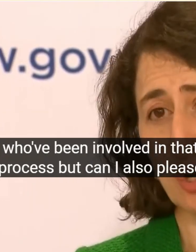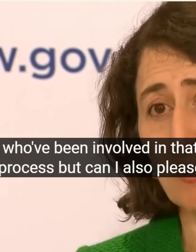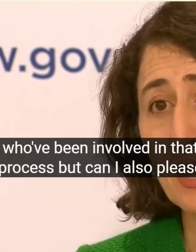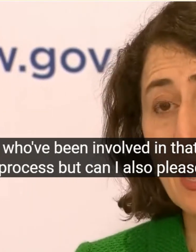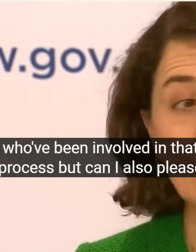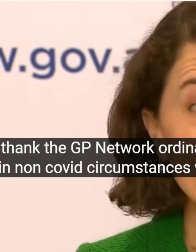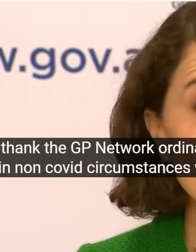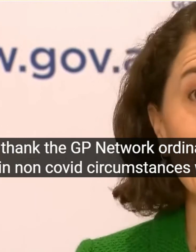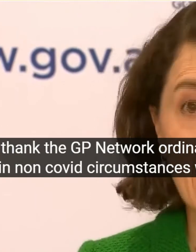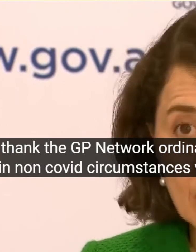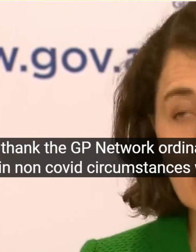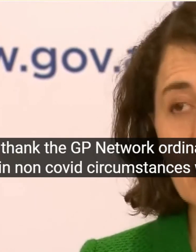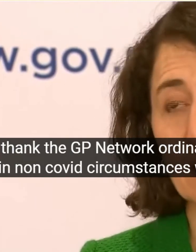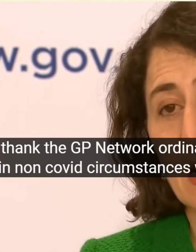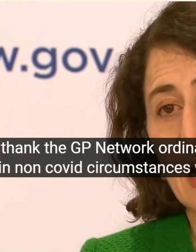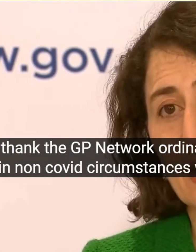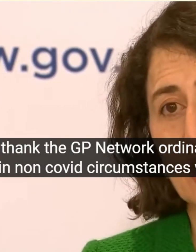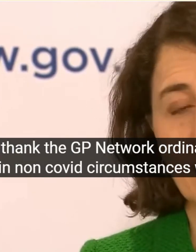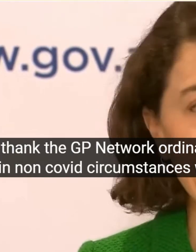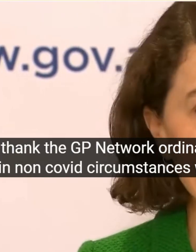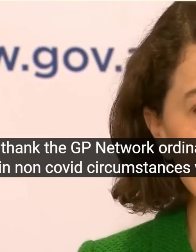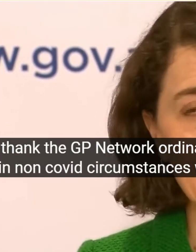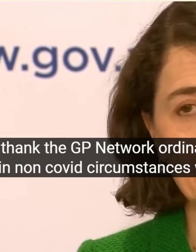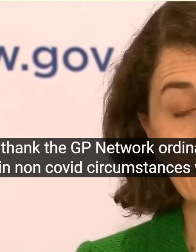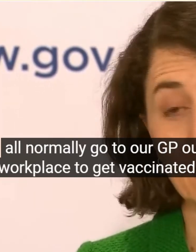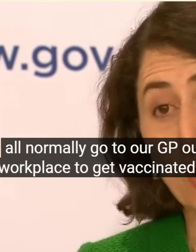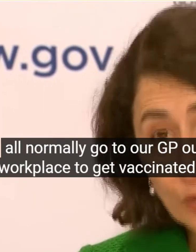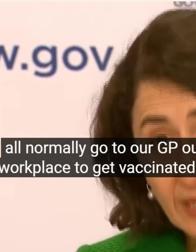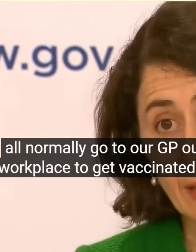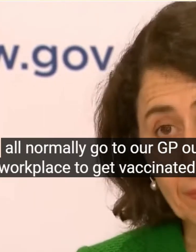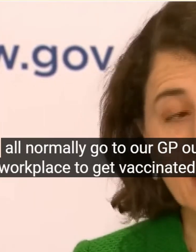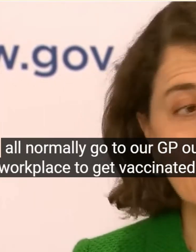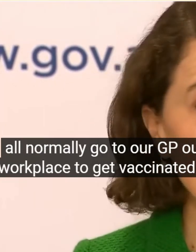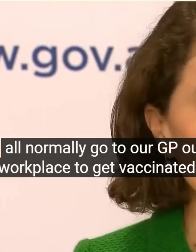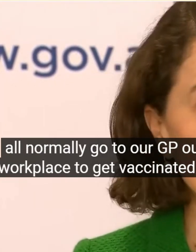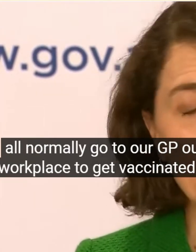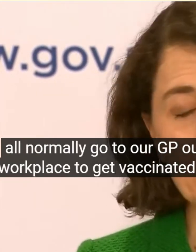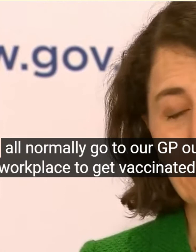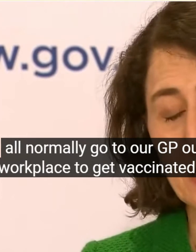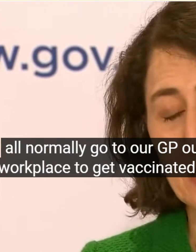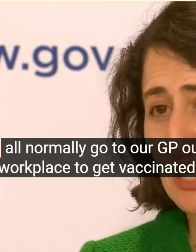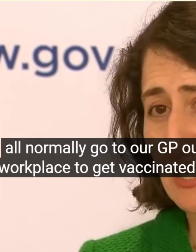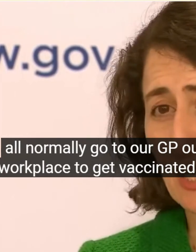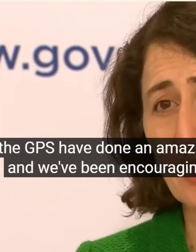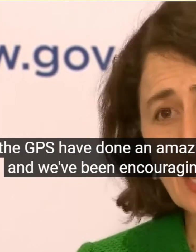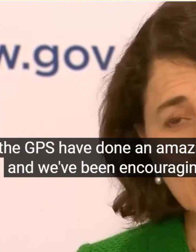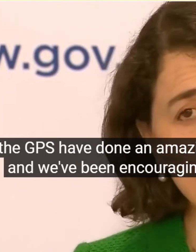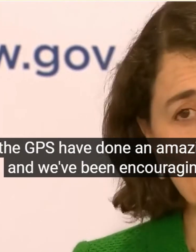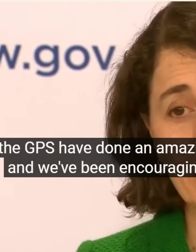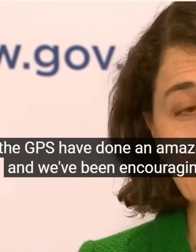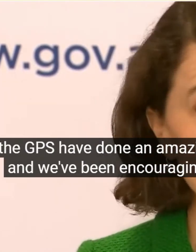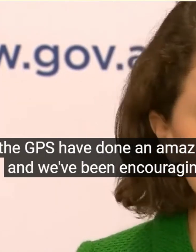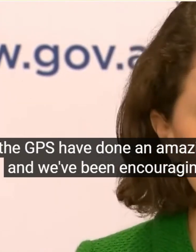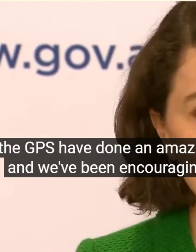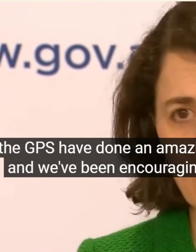And We've Been Encouraging The GPs And Supporting Them When They've Gone Through Frustration So Thank You To All The GPs But